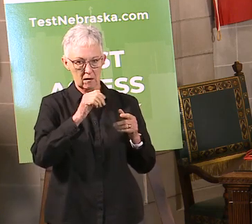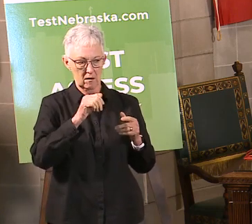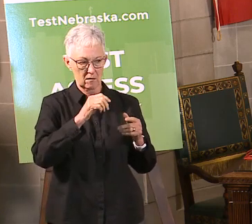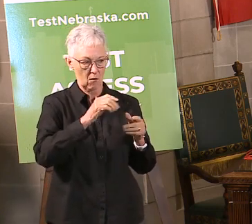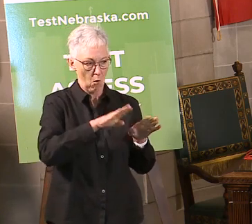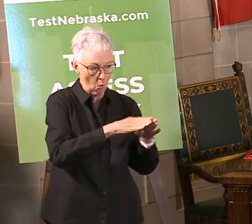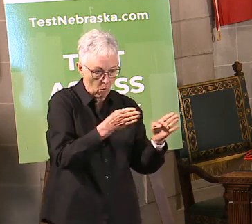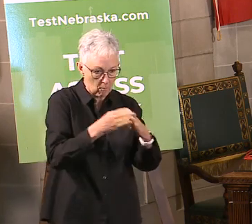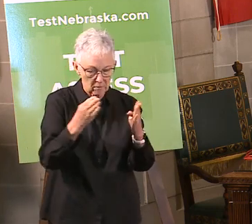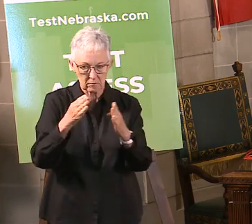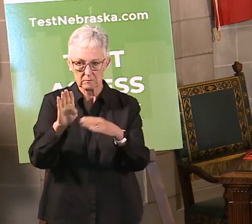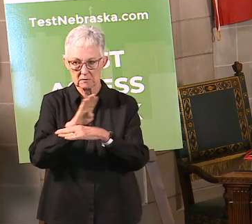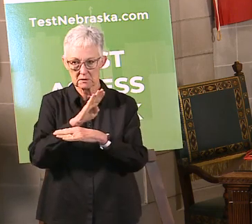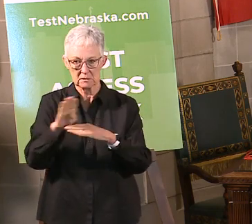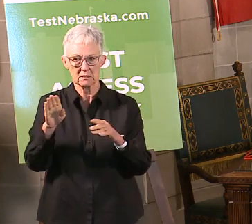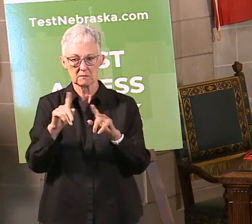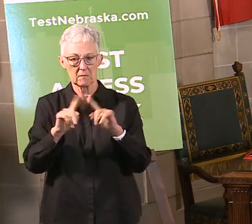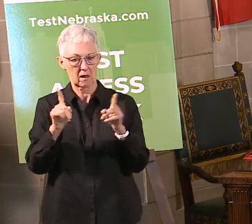the state and other places.